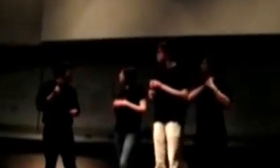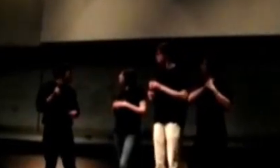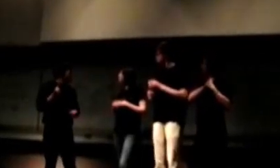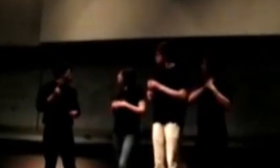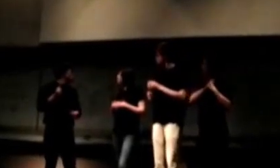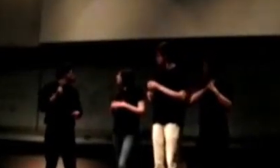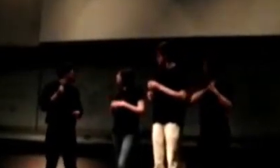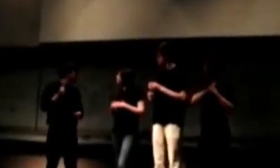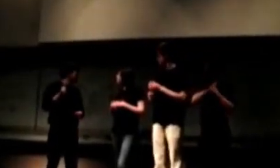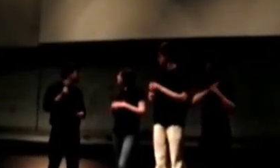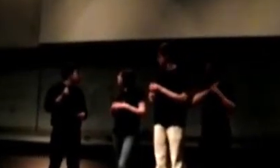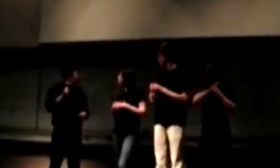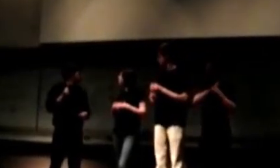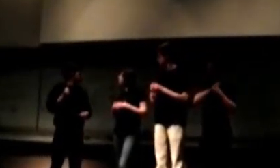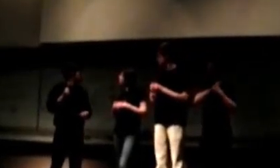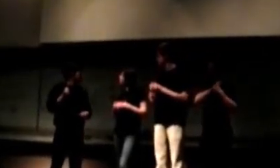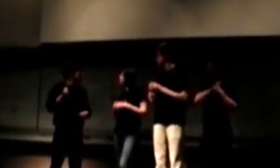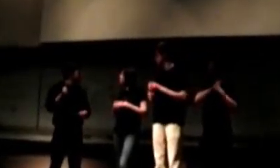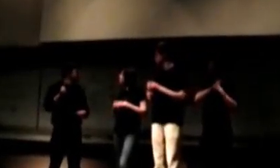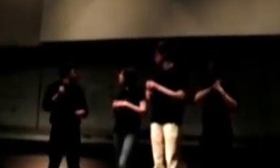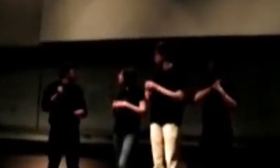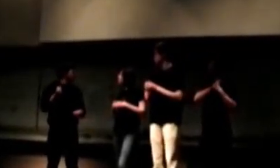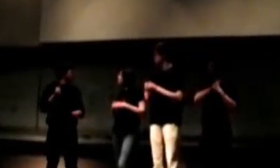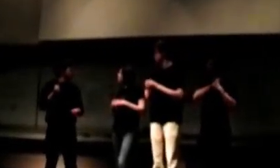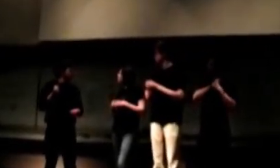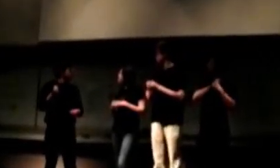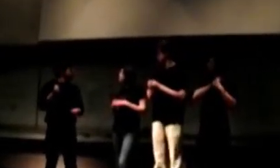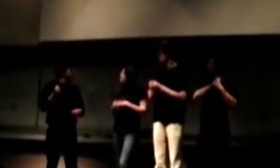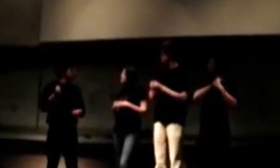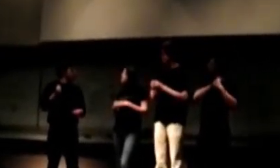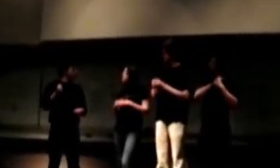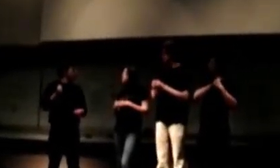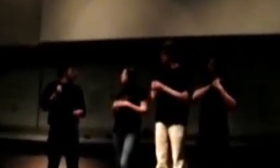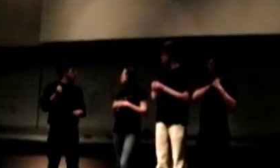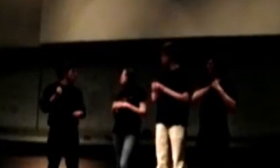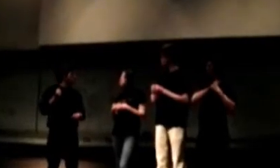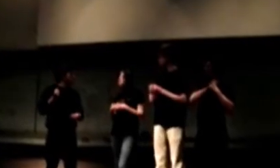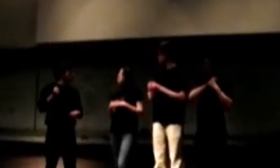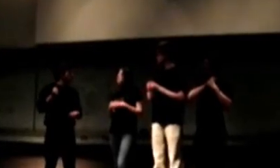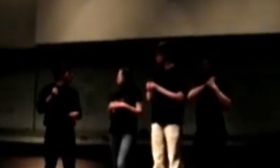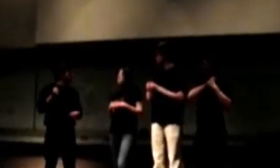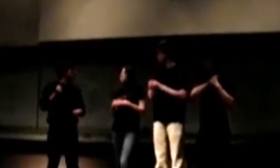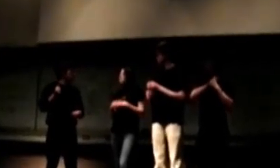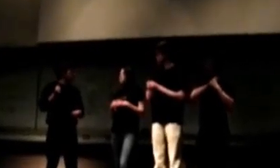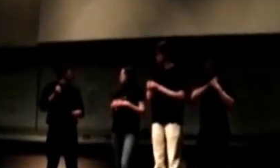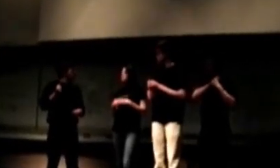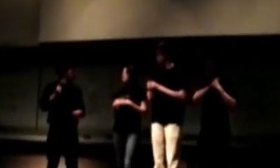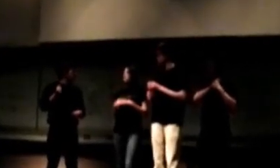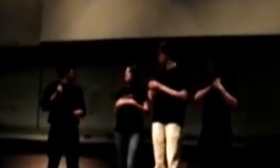use it. Bark, grass, all the need. Earth and I are one. You don't understand.